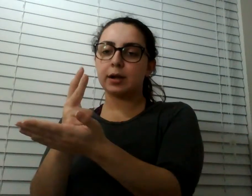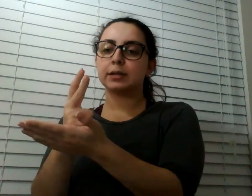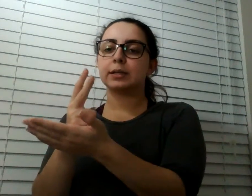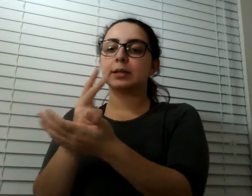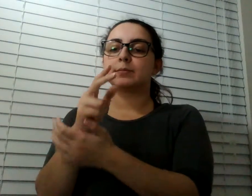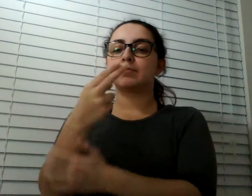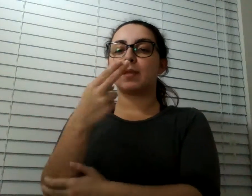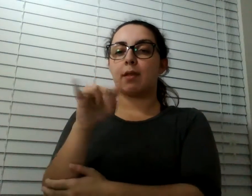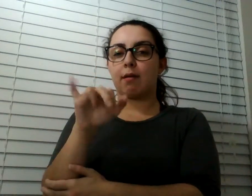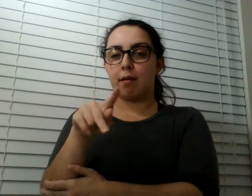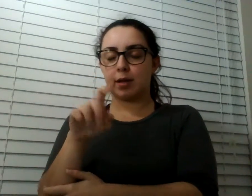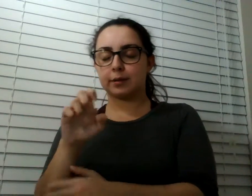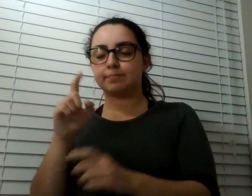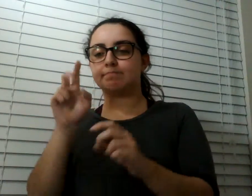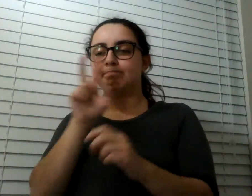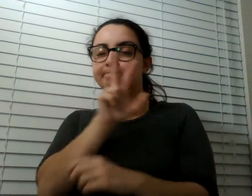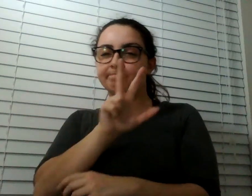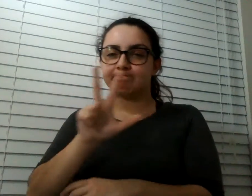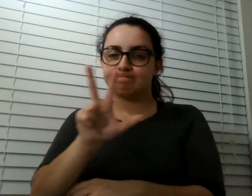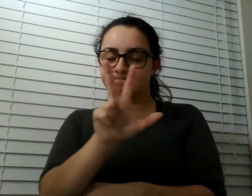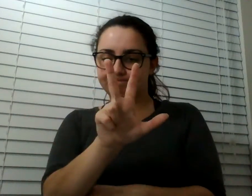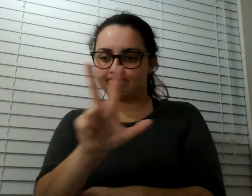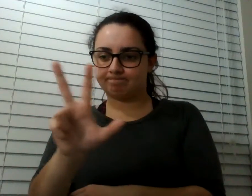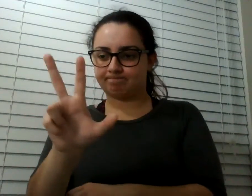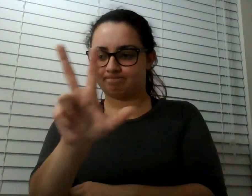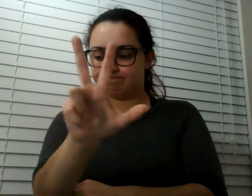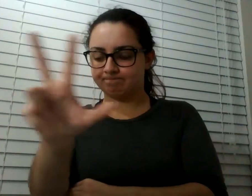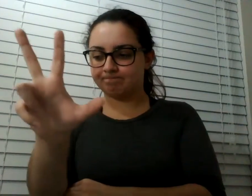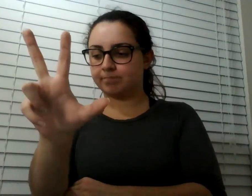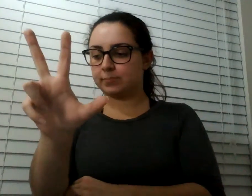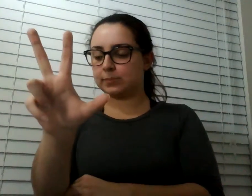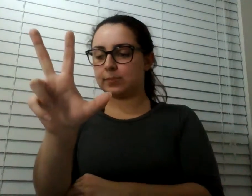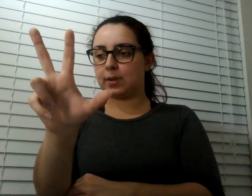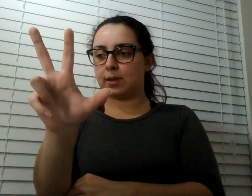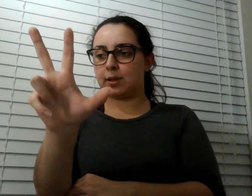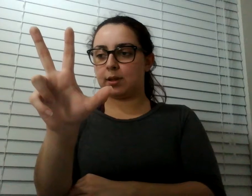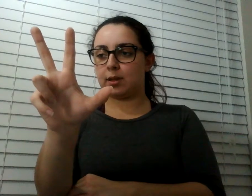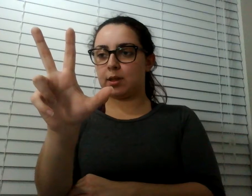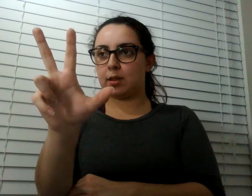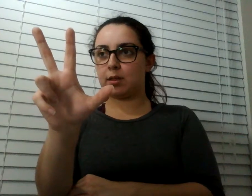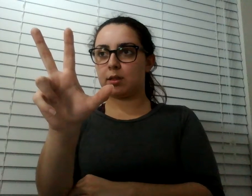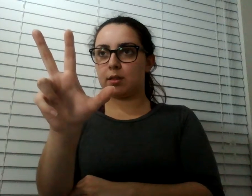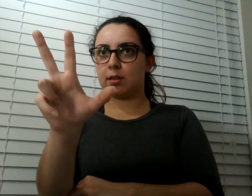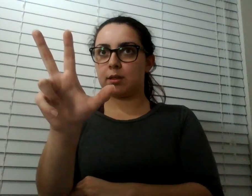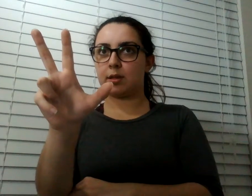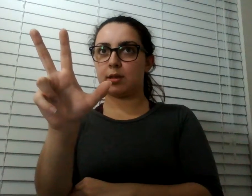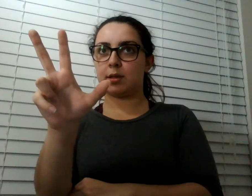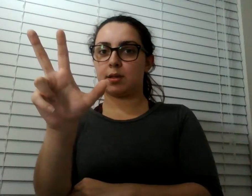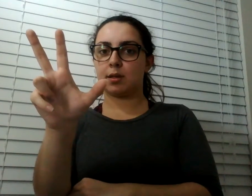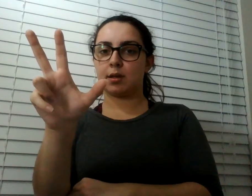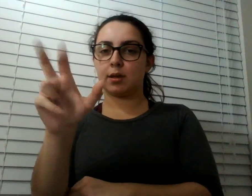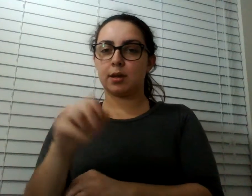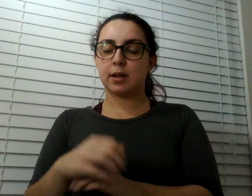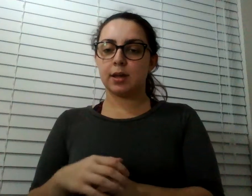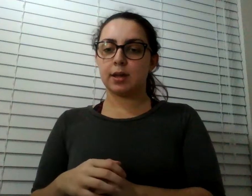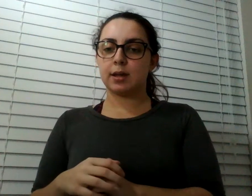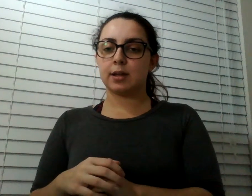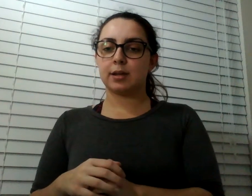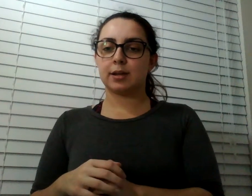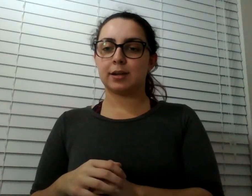to the edge of the mesa. Wow. Basically, the entire landscape felt like they had just put me on a bonanza set. It